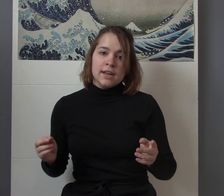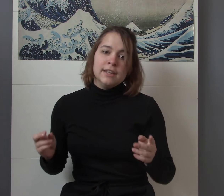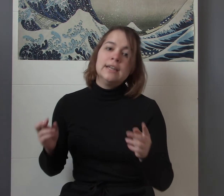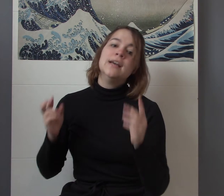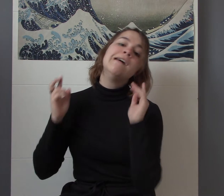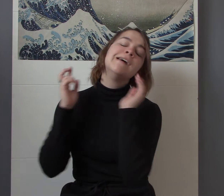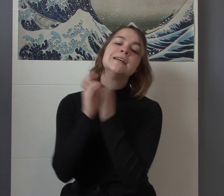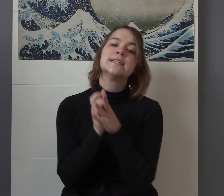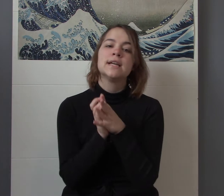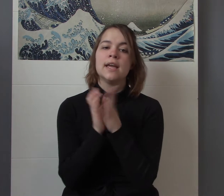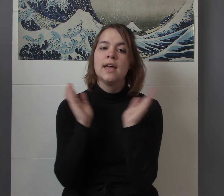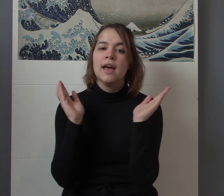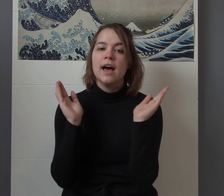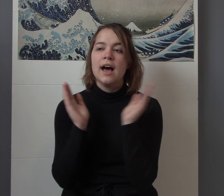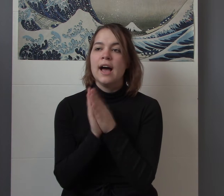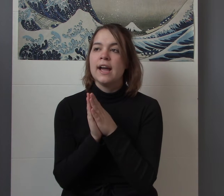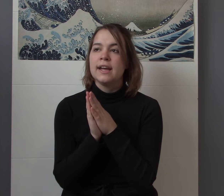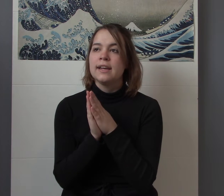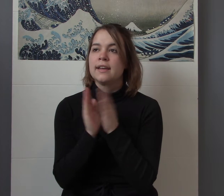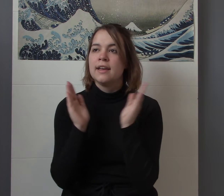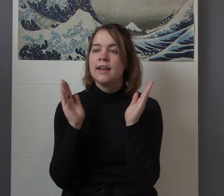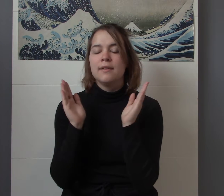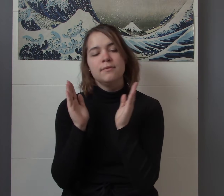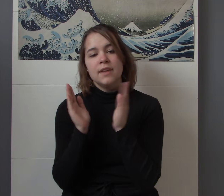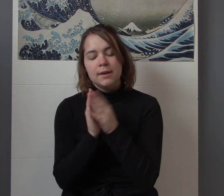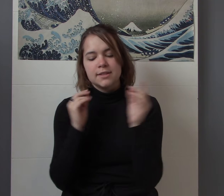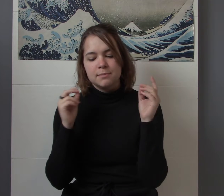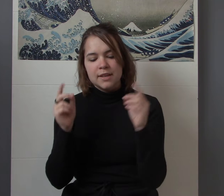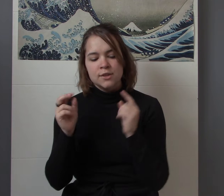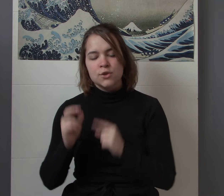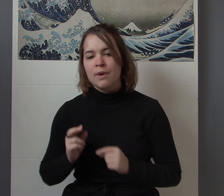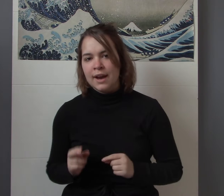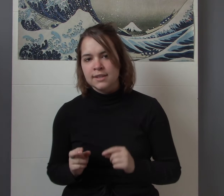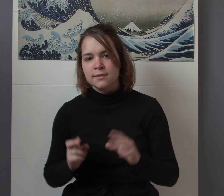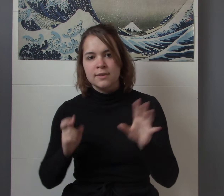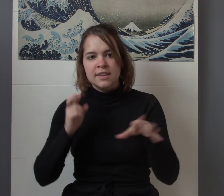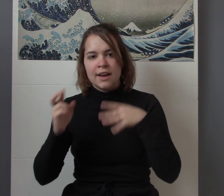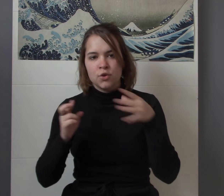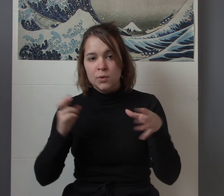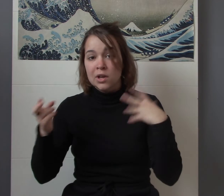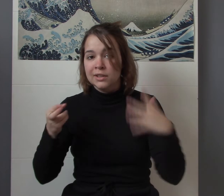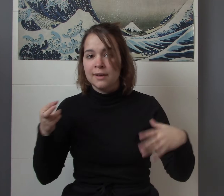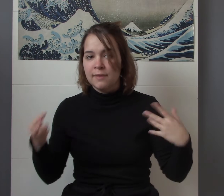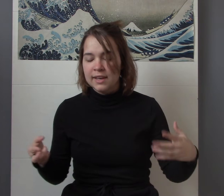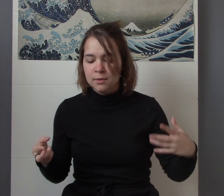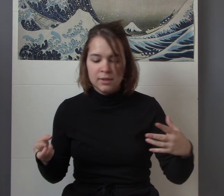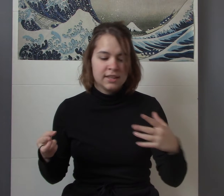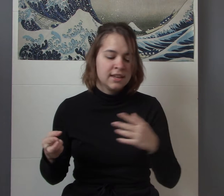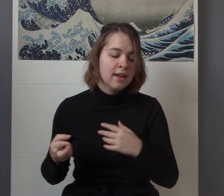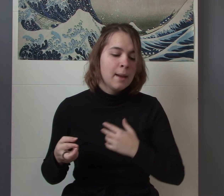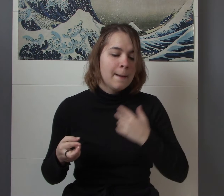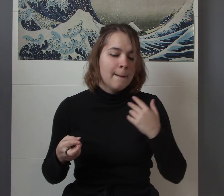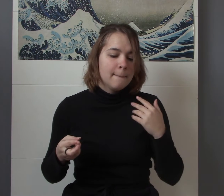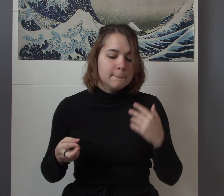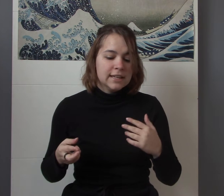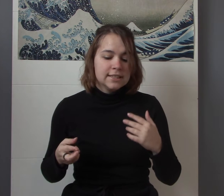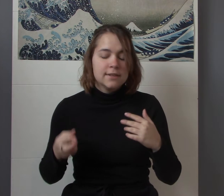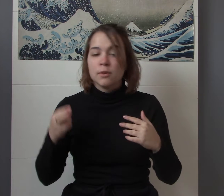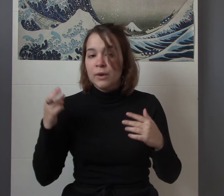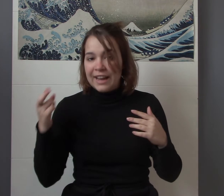I have not been too active in the actual online fandom lately but from what I